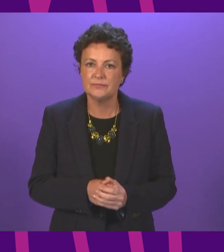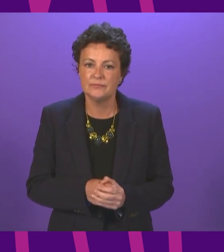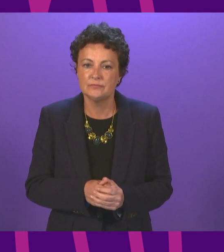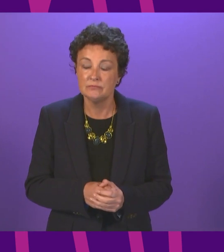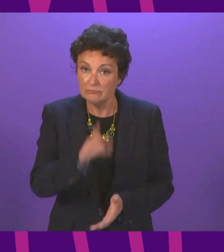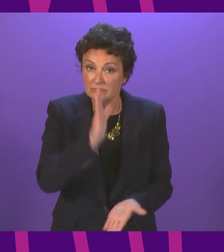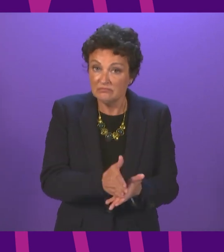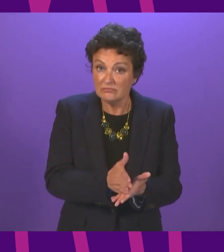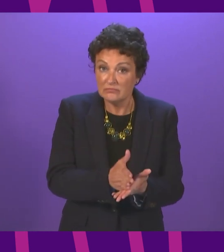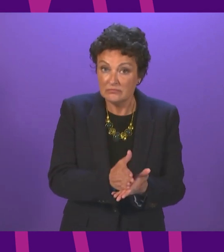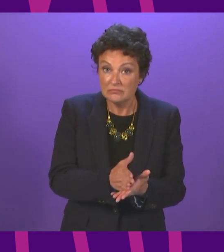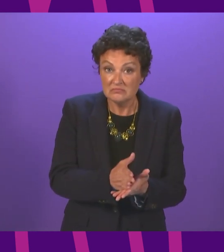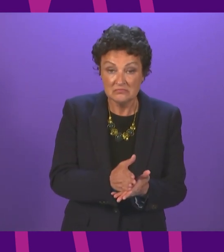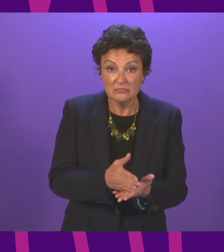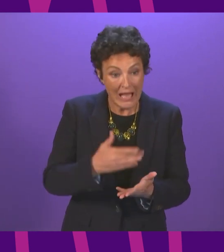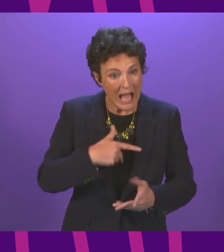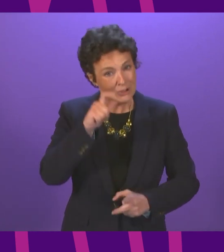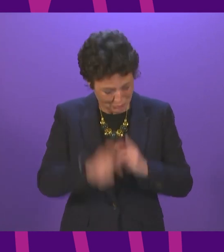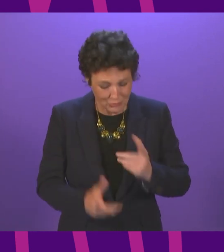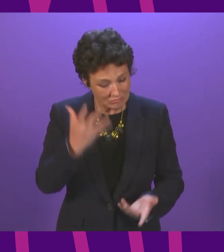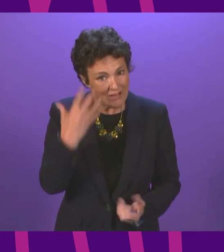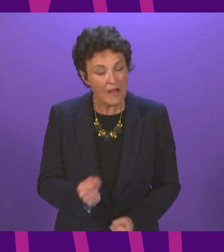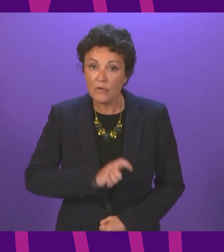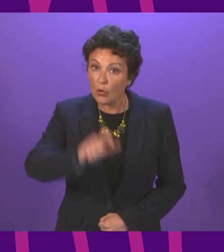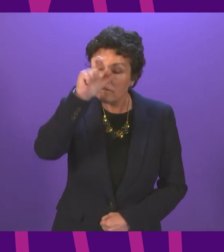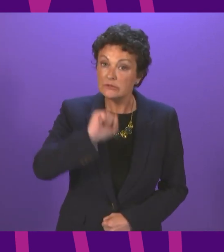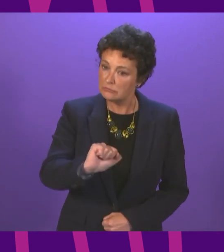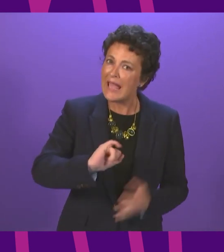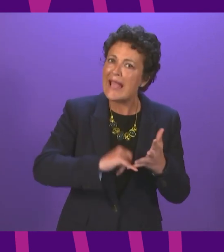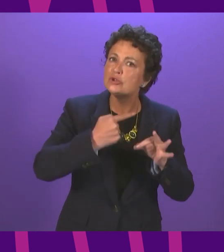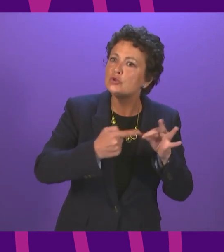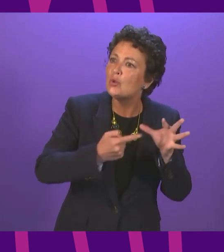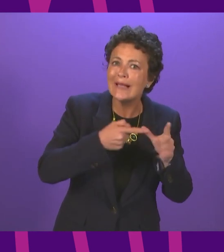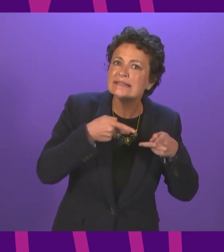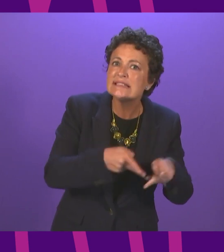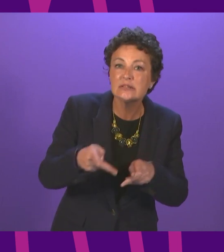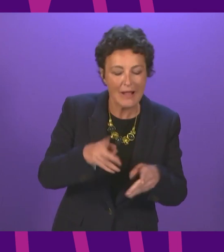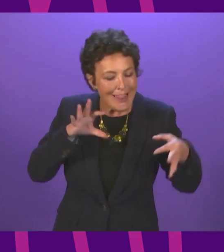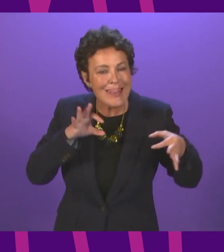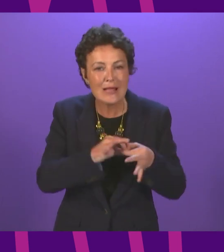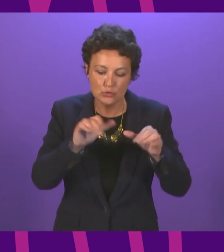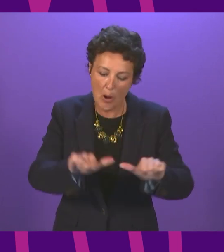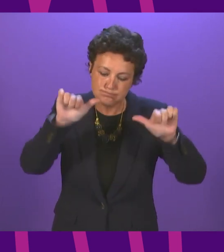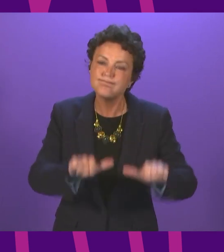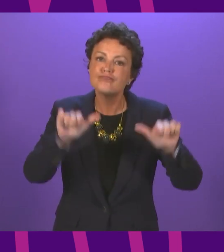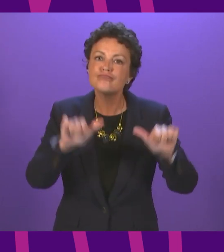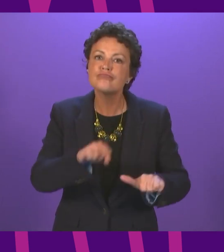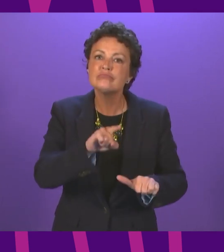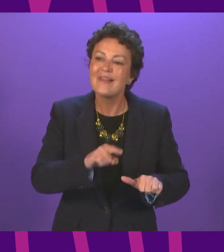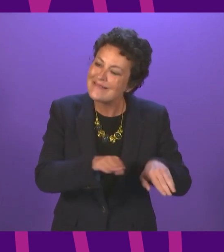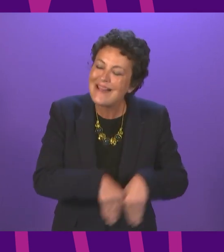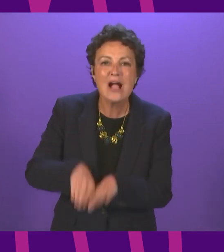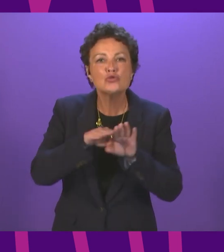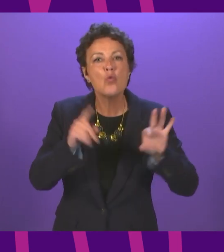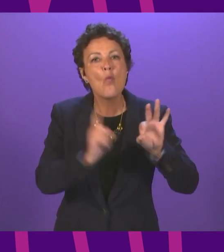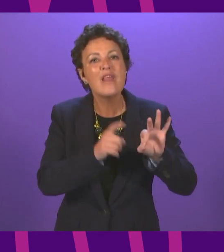I do have confidence in the work the SQA is doing around the certification of national qualifications,